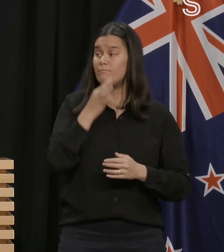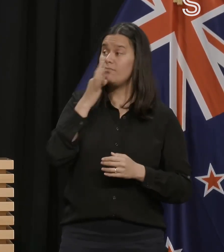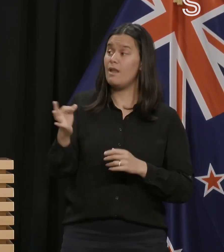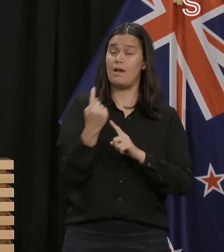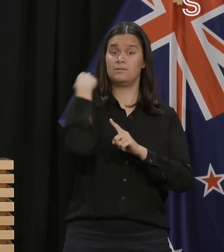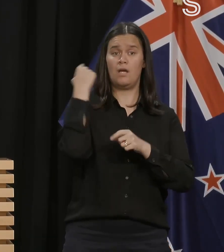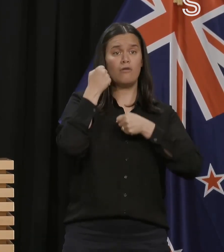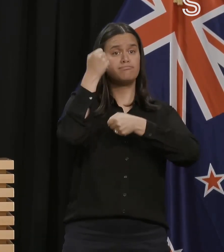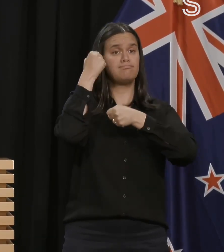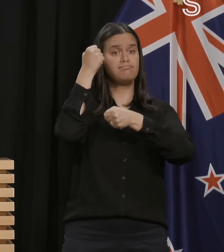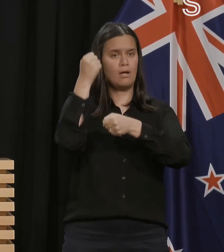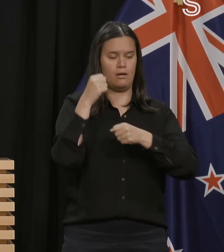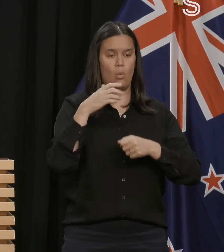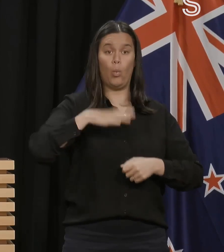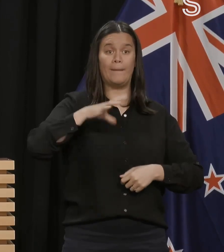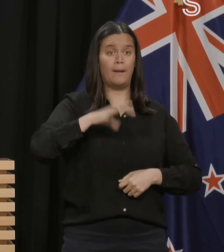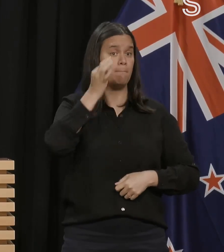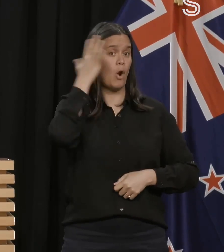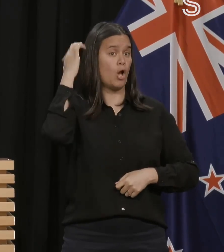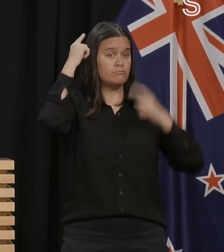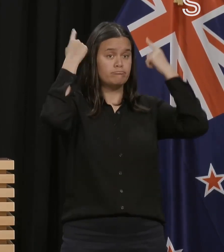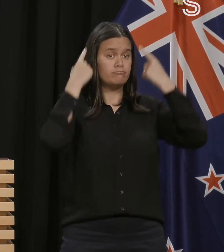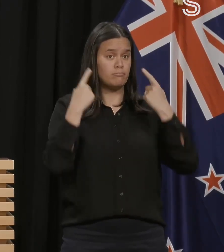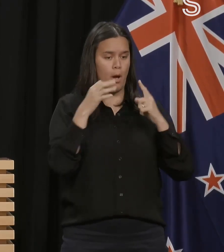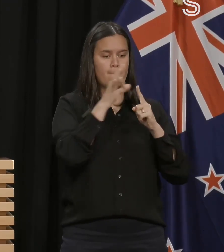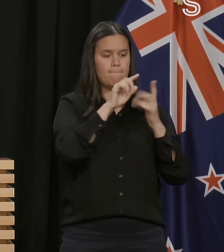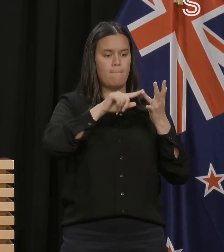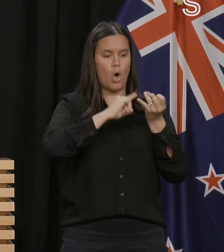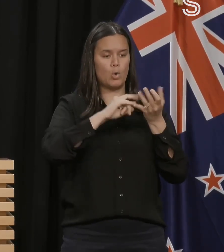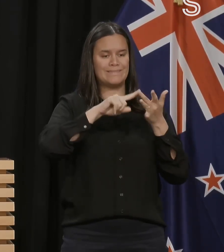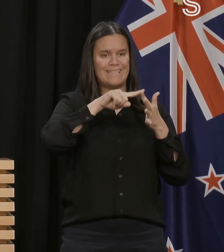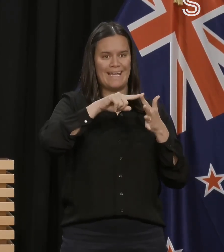Parker's views were abhorrent. Could you tell us which ones?